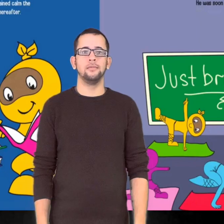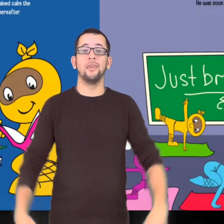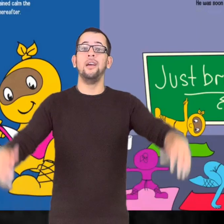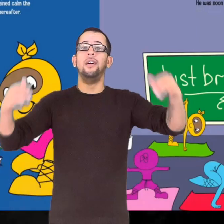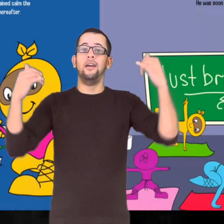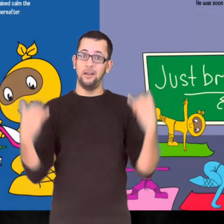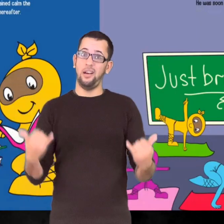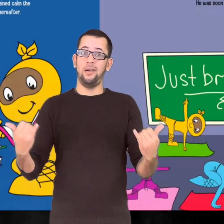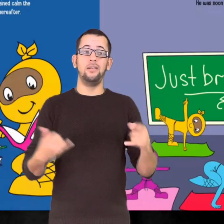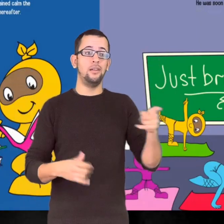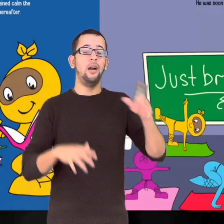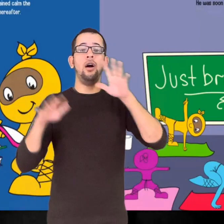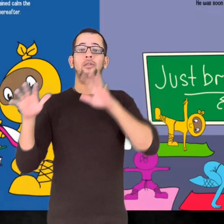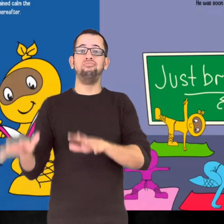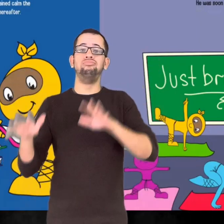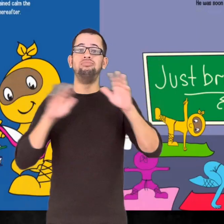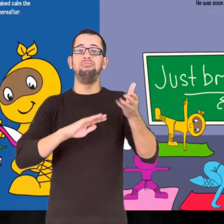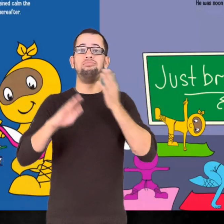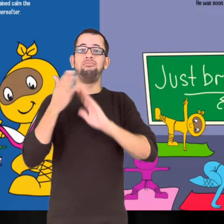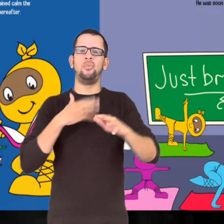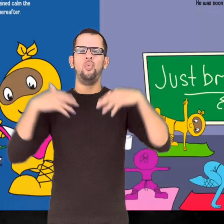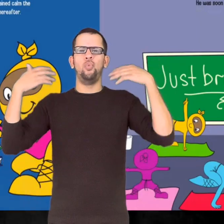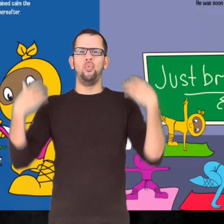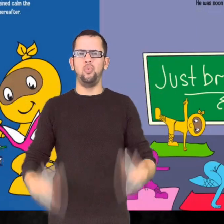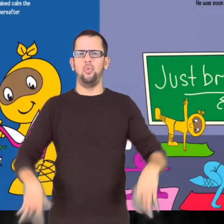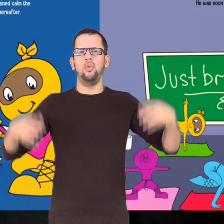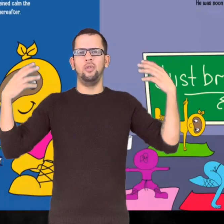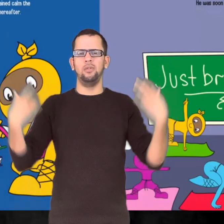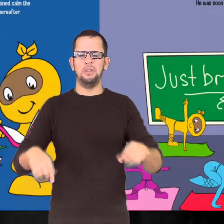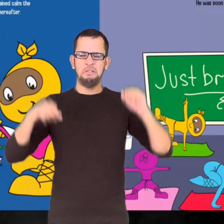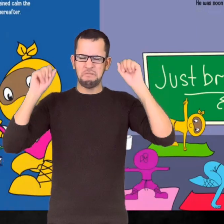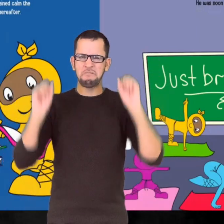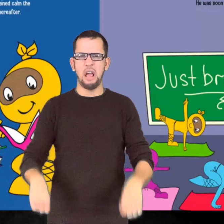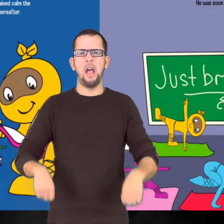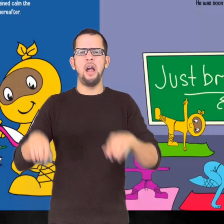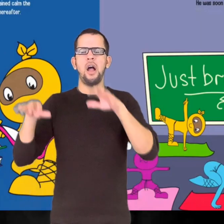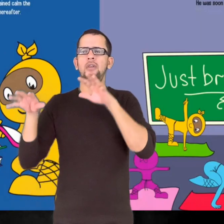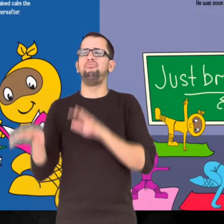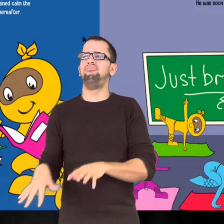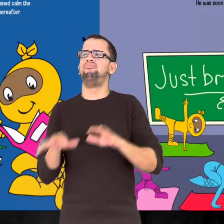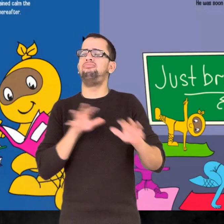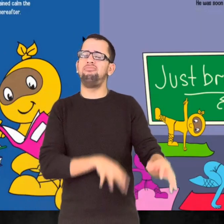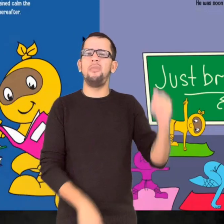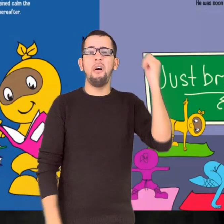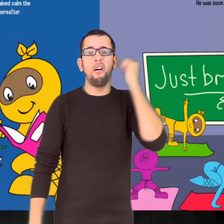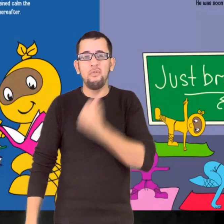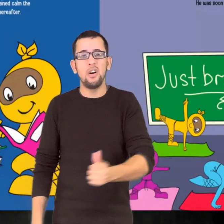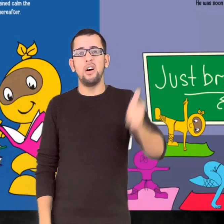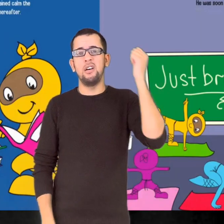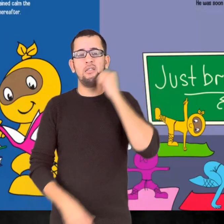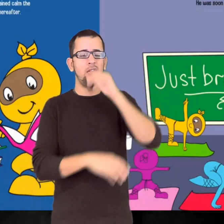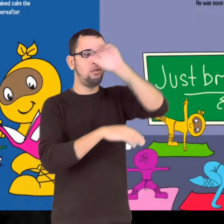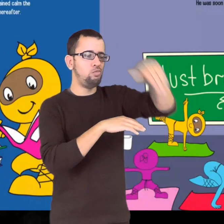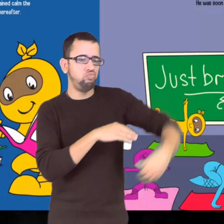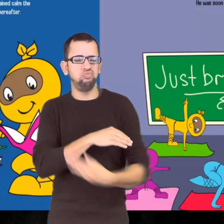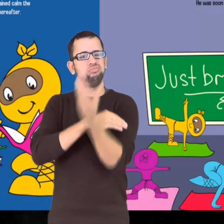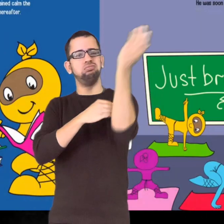That's right! Calm Ninja remained calm the entire day and every day thereafter.